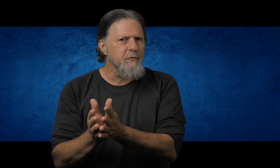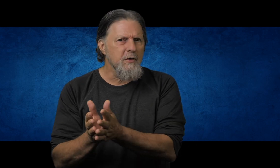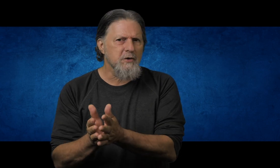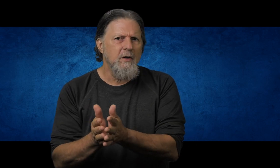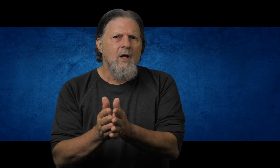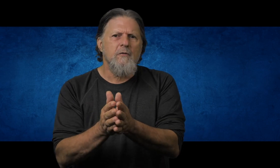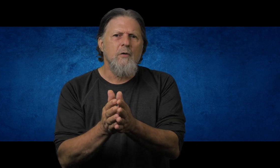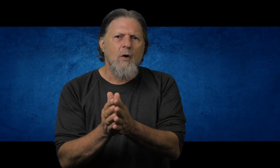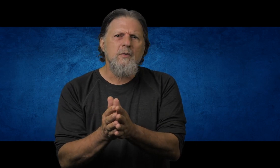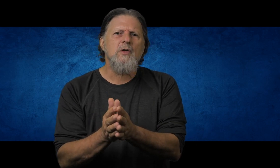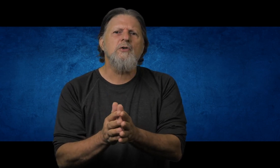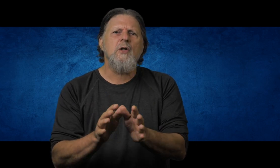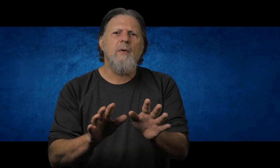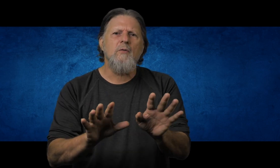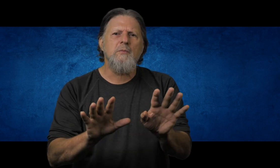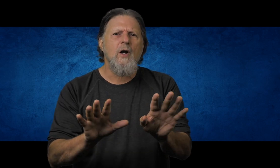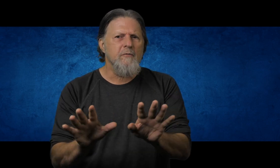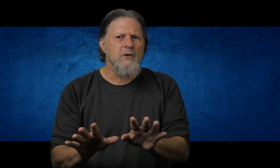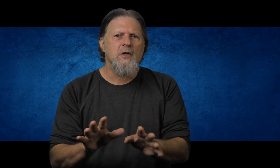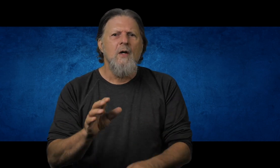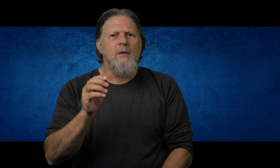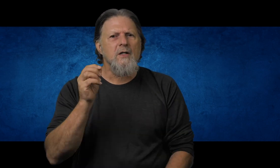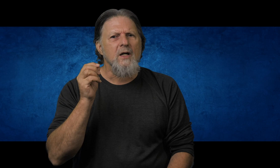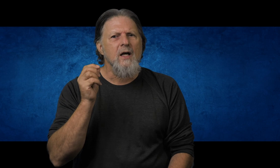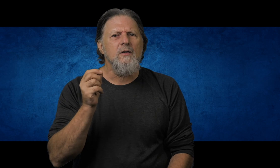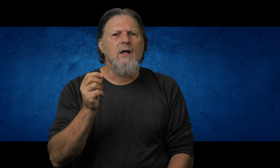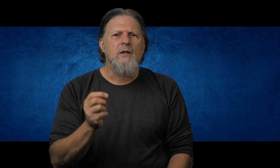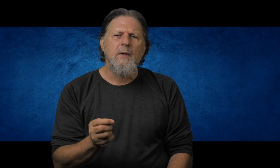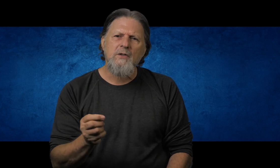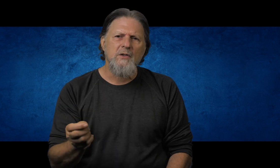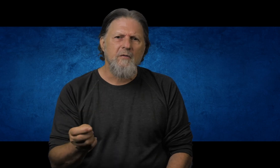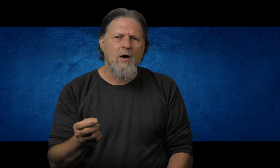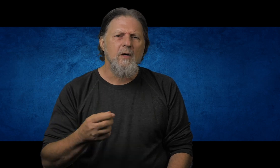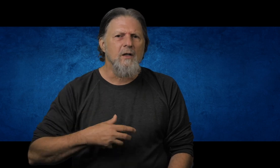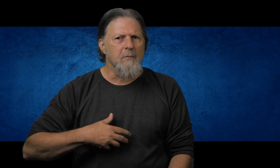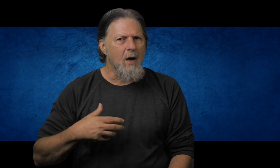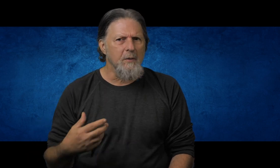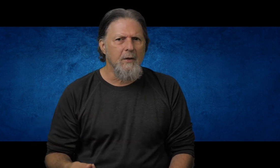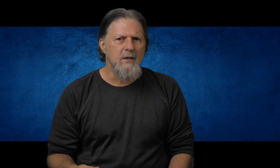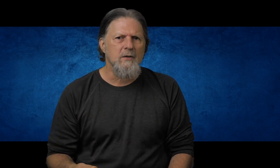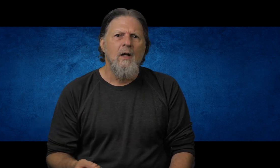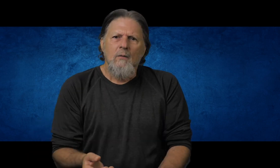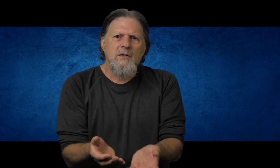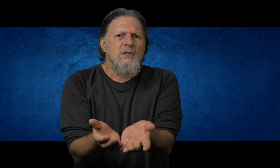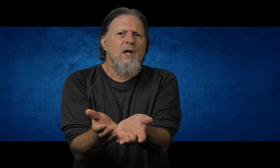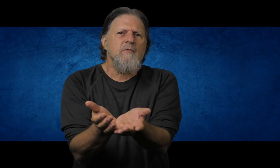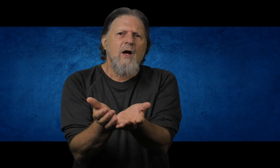first. For the Roman soldier, the belt was put on first because it held the other pieces of armor in their proper place. Well, it's the same for